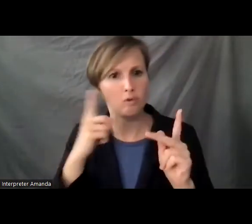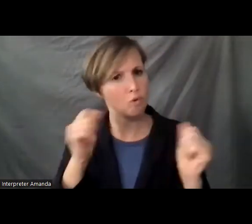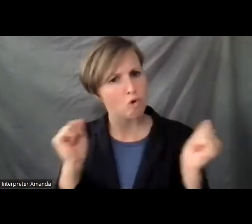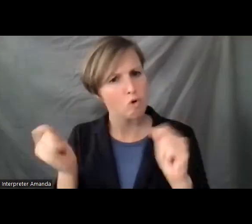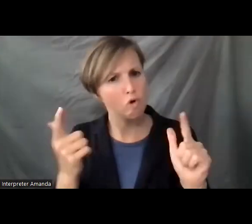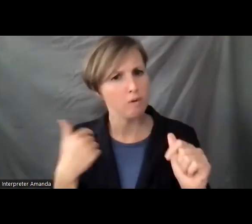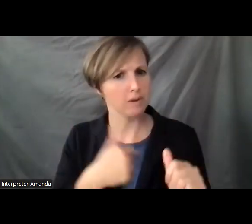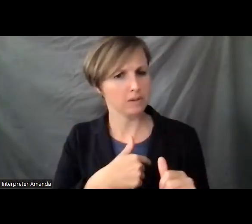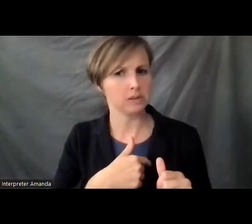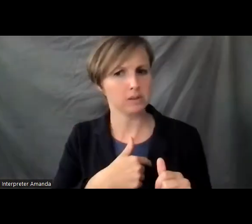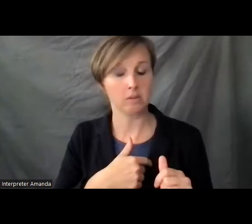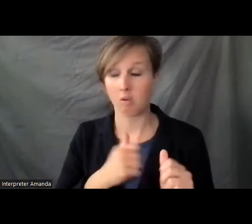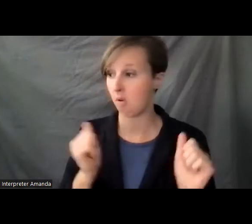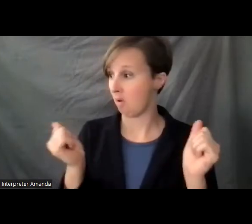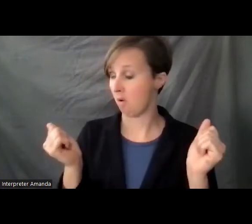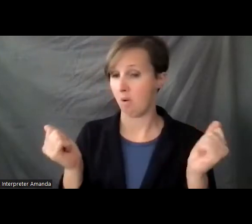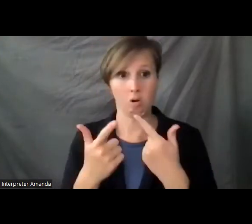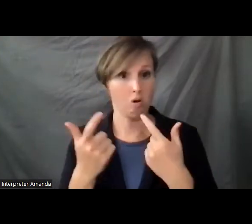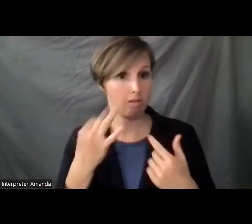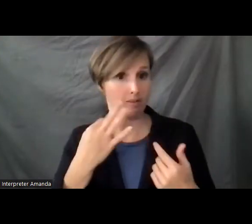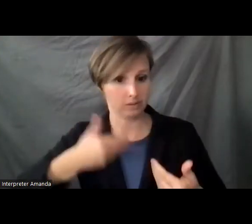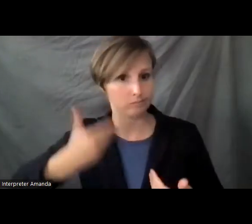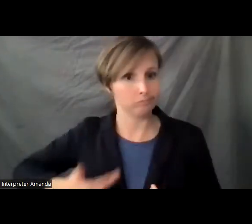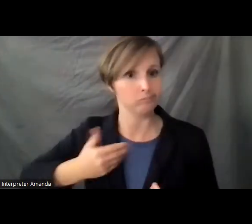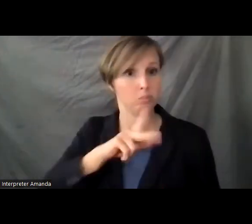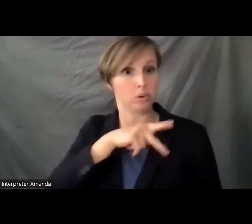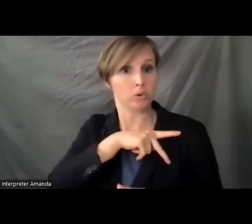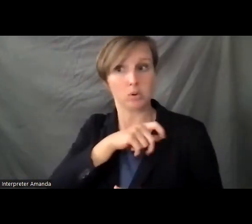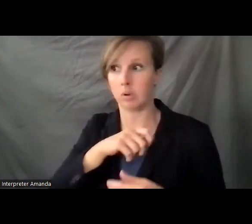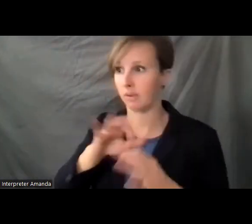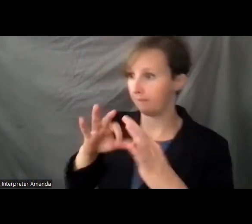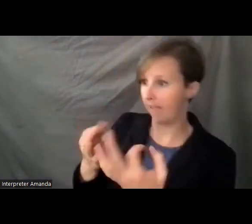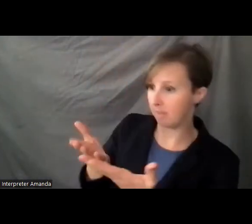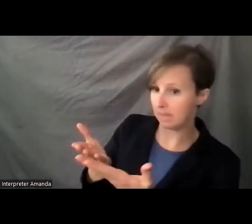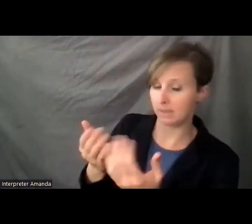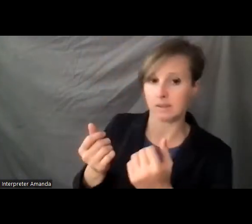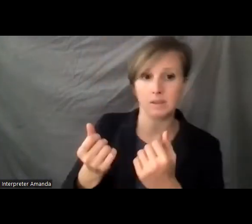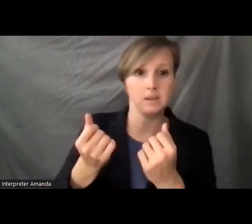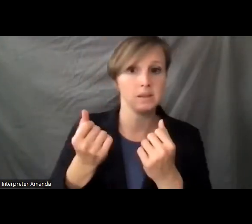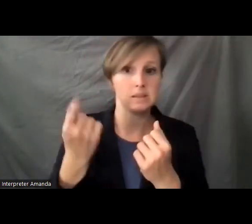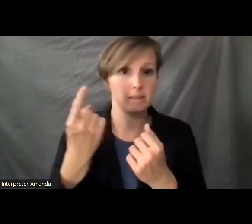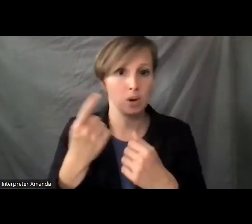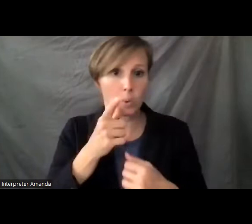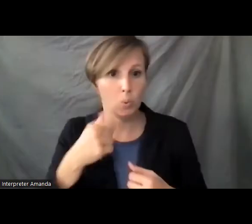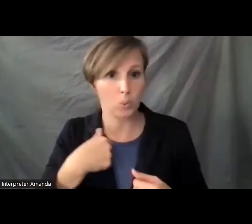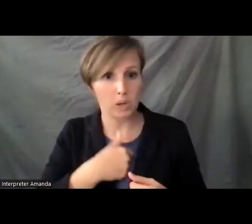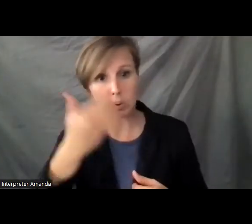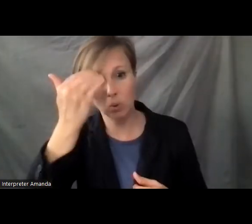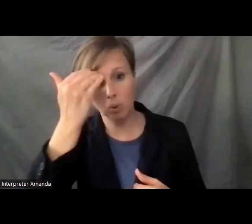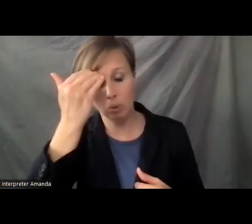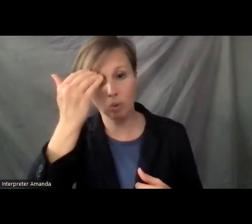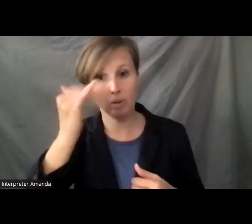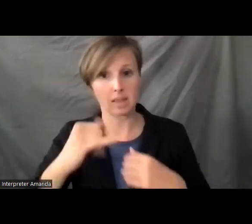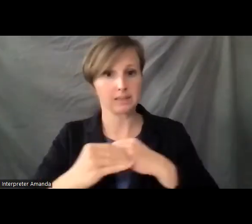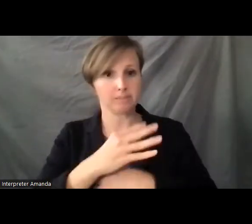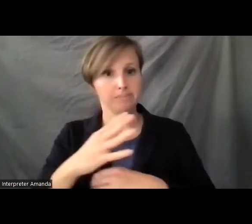because all of us, whether it's personally or because of our families, have someone that we know that is impacted